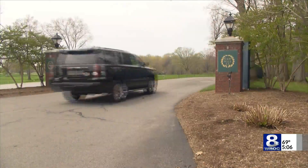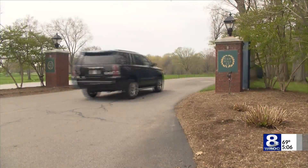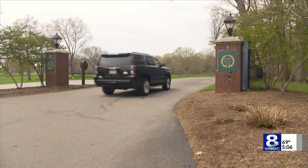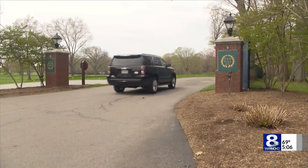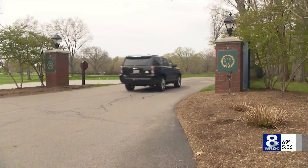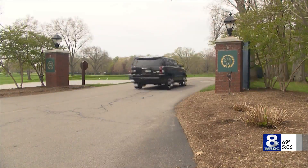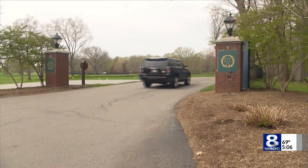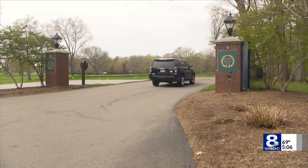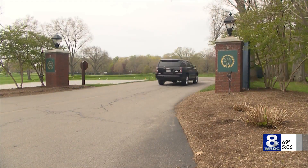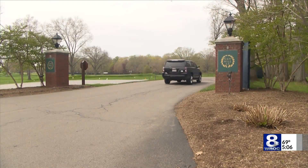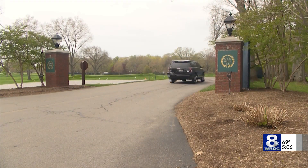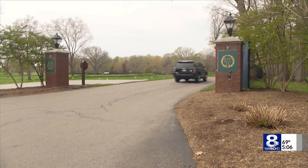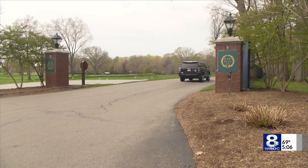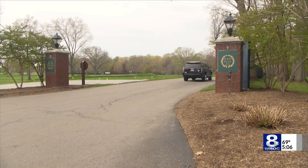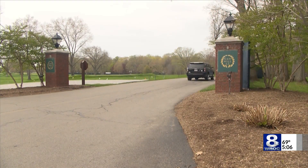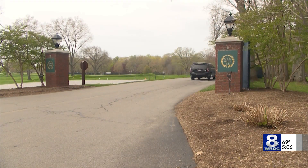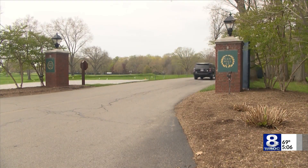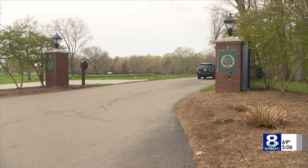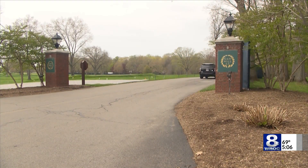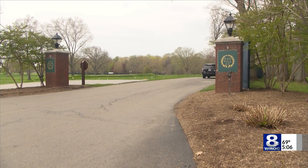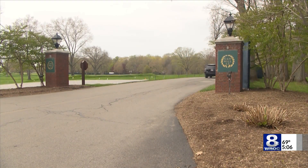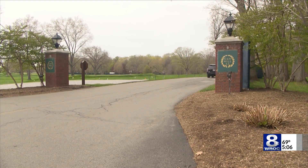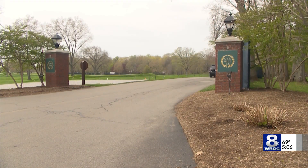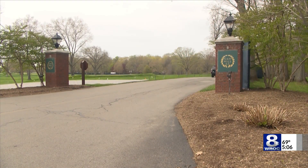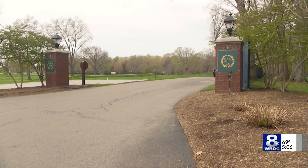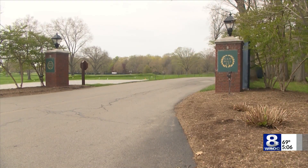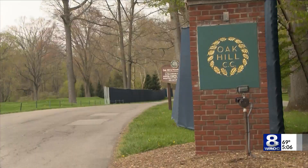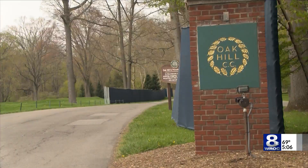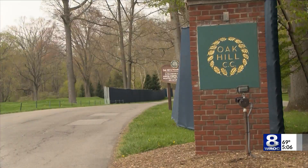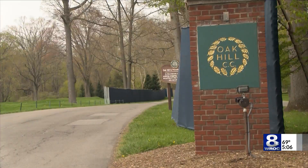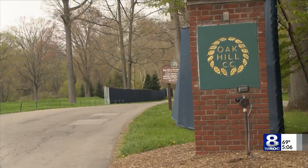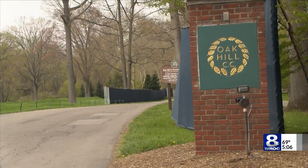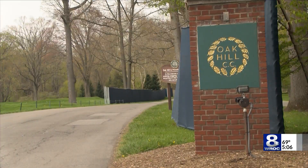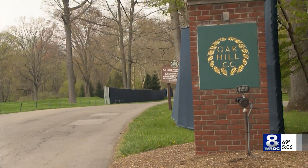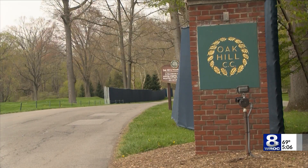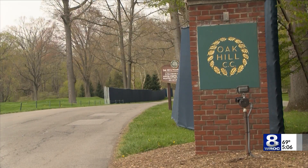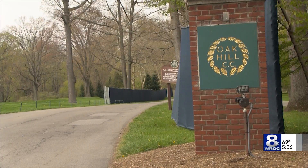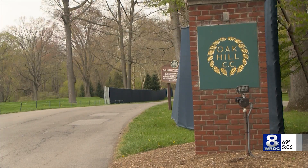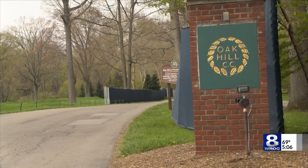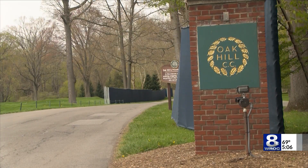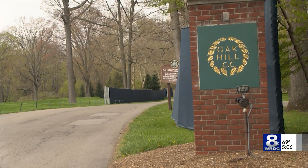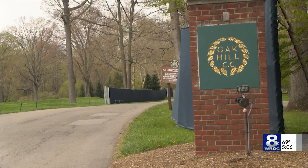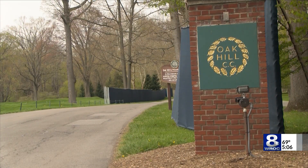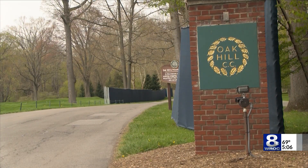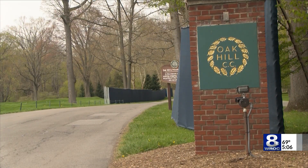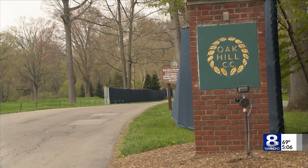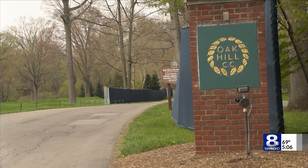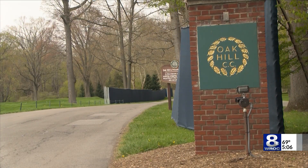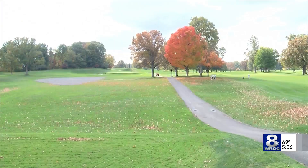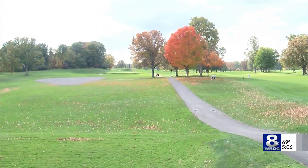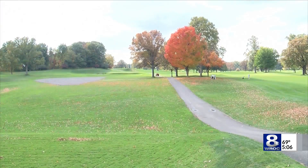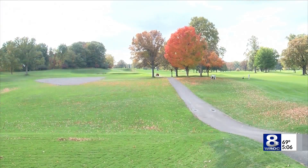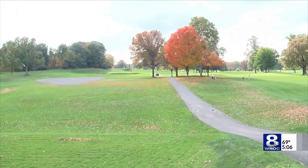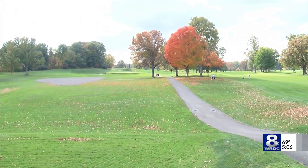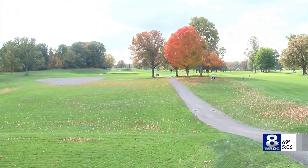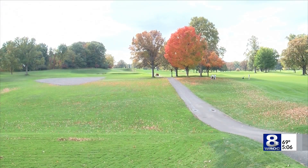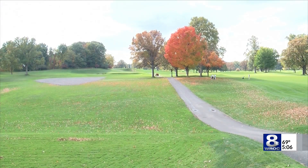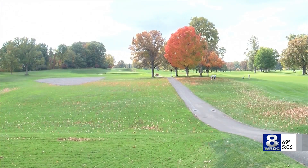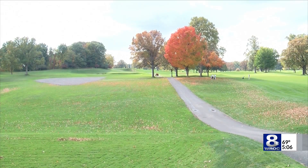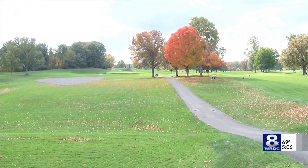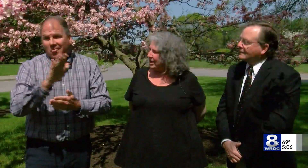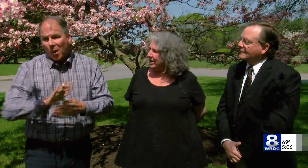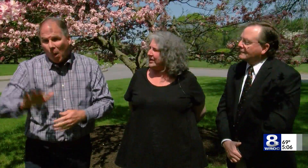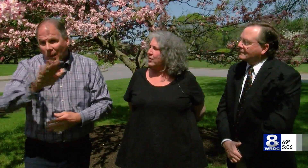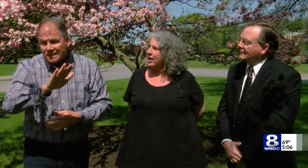avid golfer. He says interpreters will wear special shirts to make it easier for people to identify them and will be on site from 7 a.m. to 7 p.m.